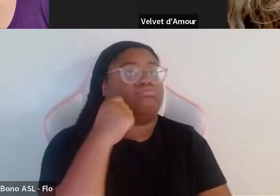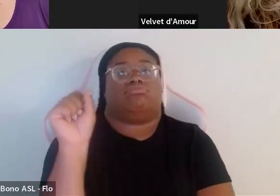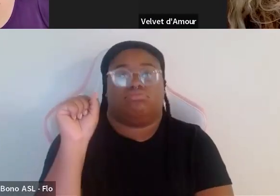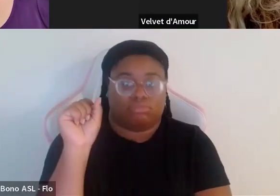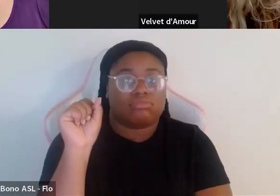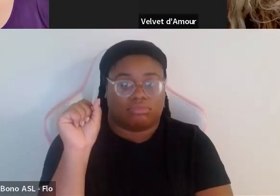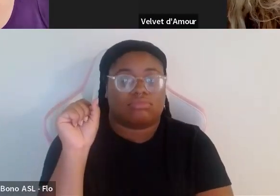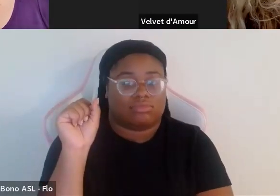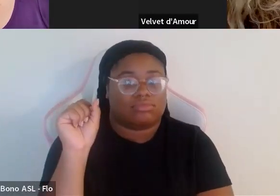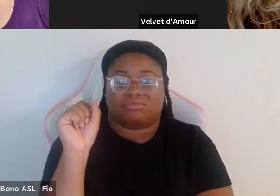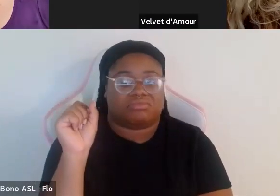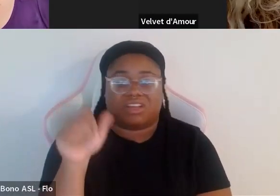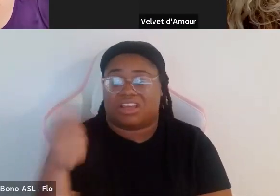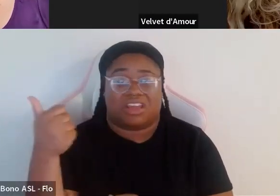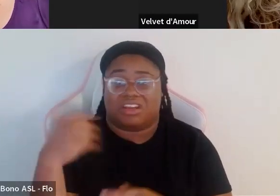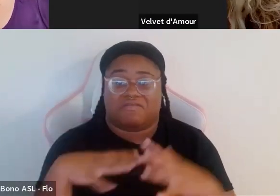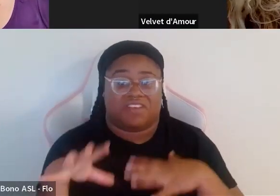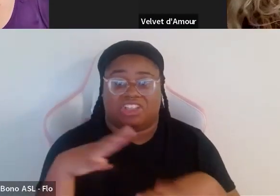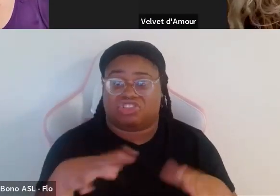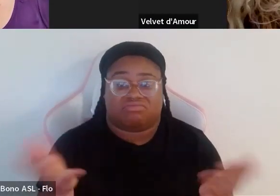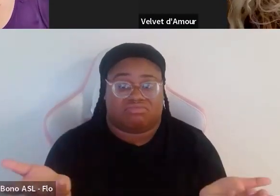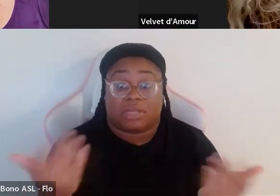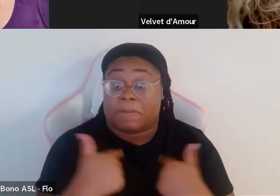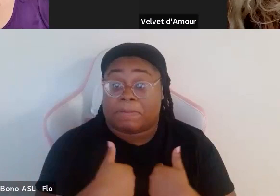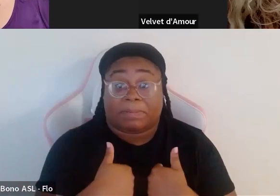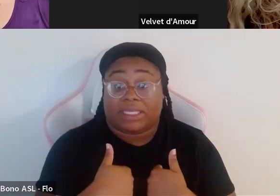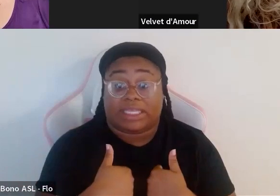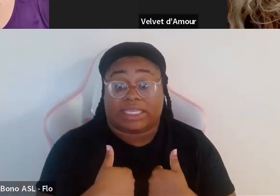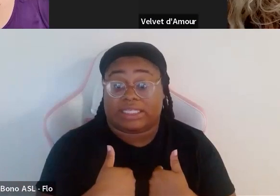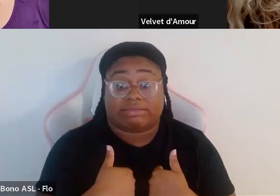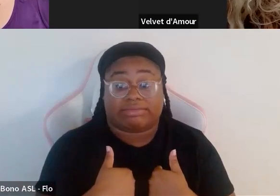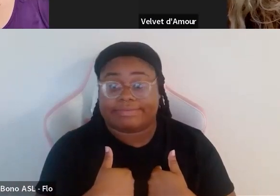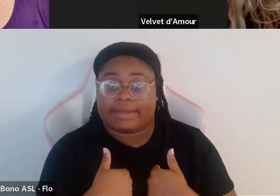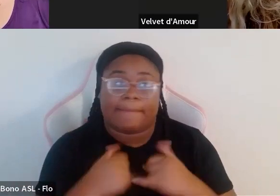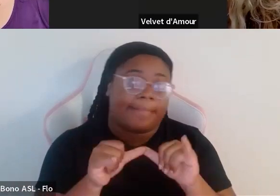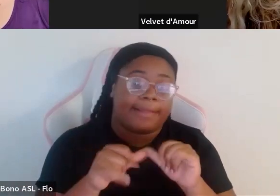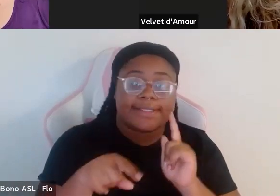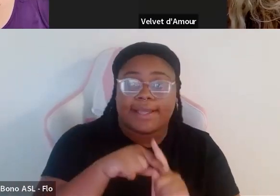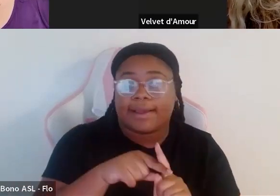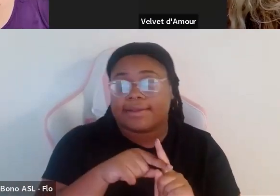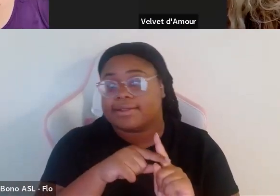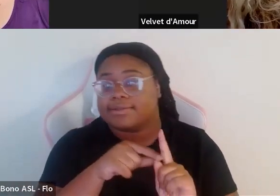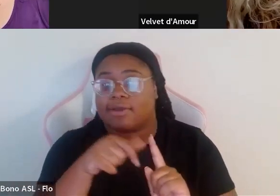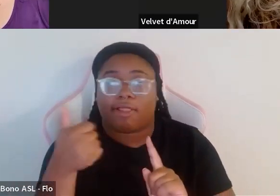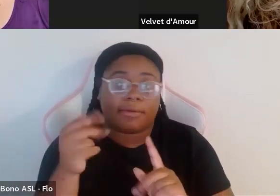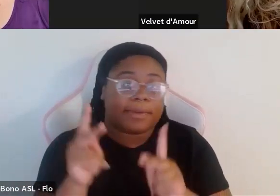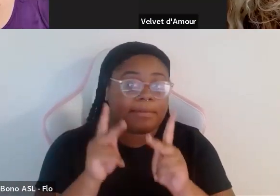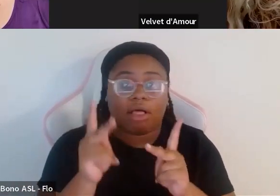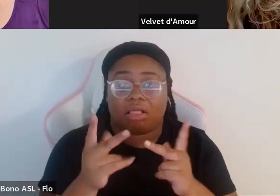radical in any fashion room like I really don't within plus size or otherwise people who